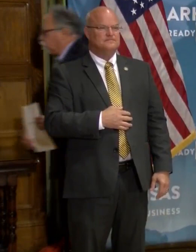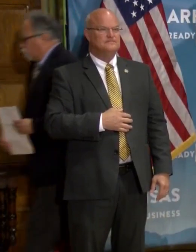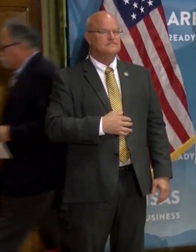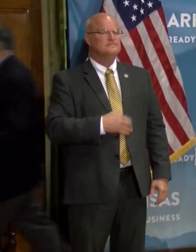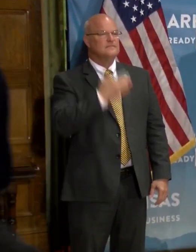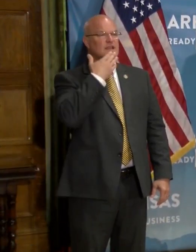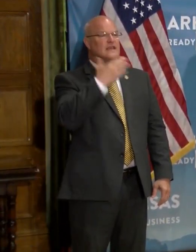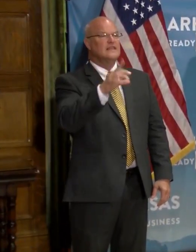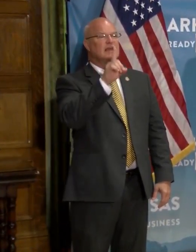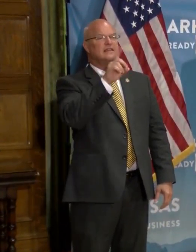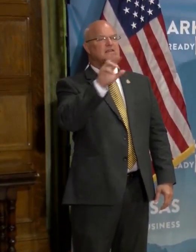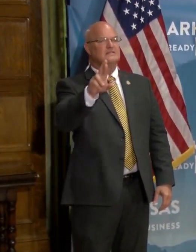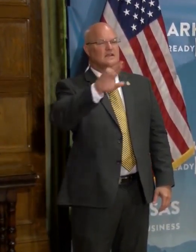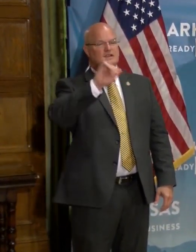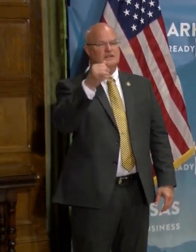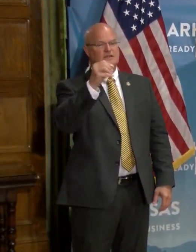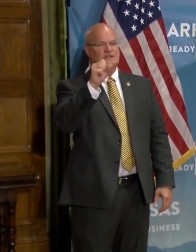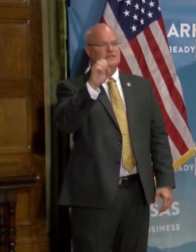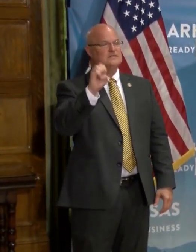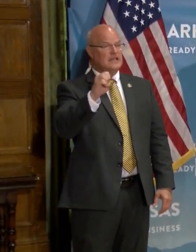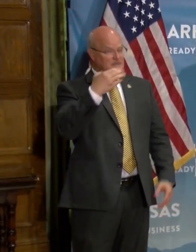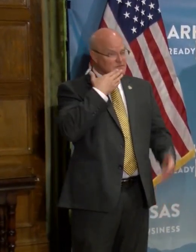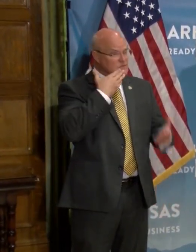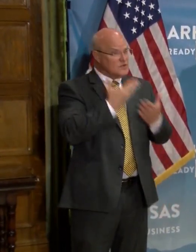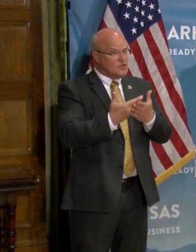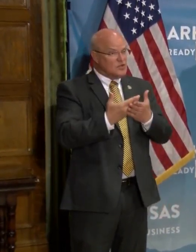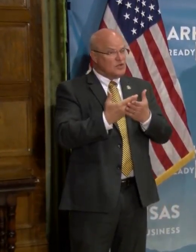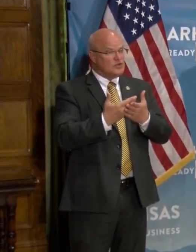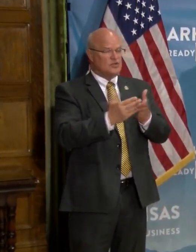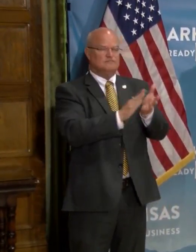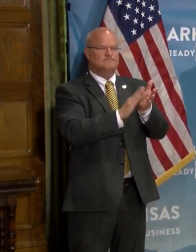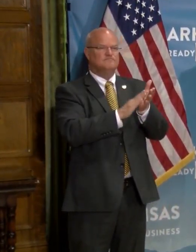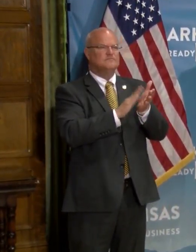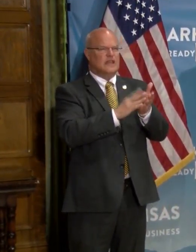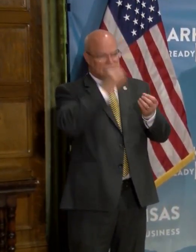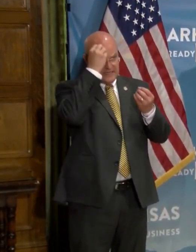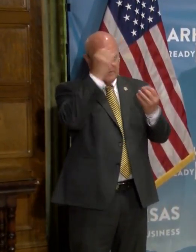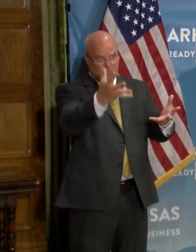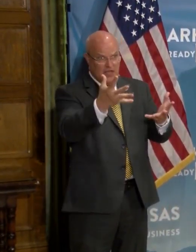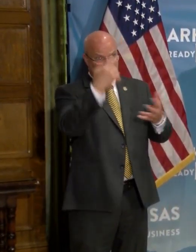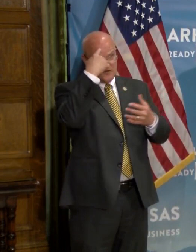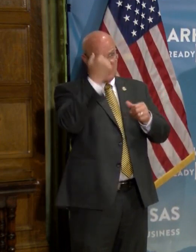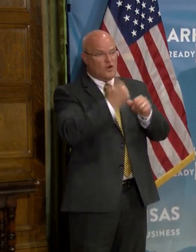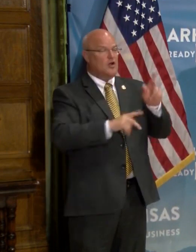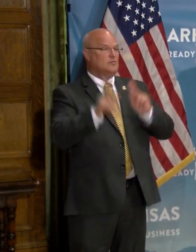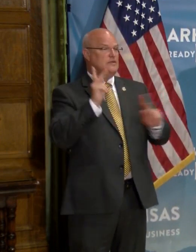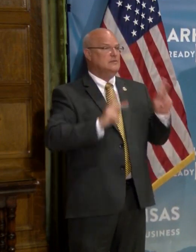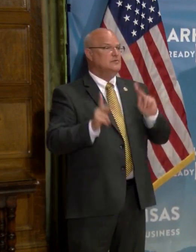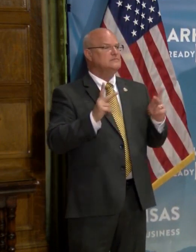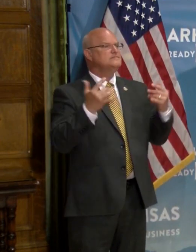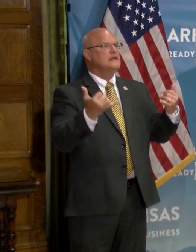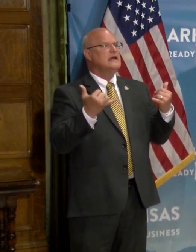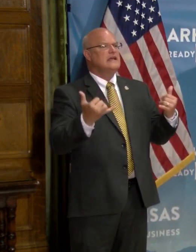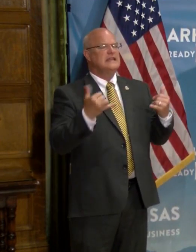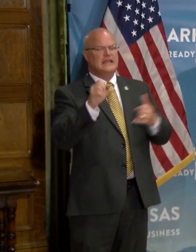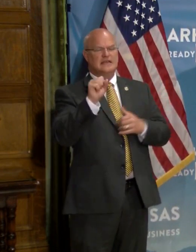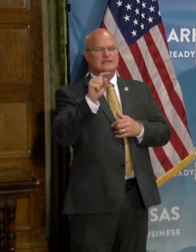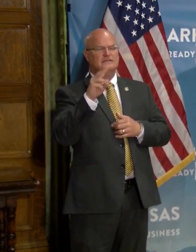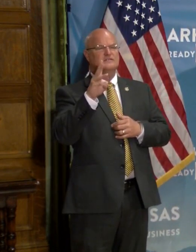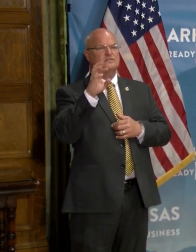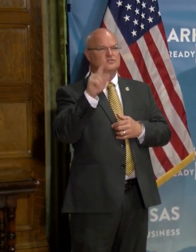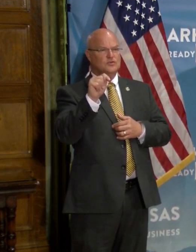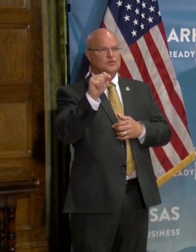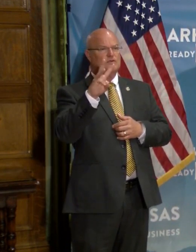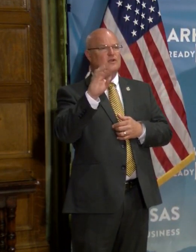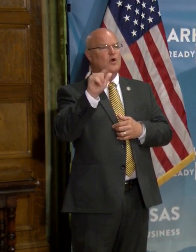Thank you, Dr. Romero. That's a good, uh, admonition and information for everyone. And now, uh, Stuart Walton,